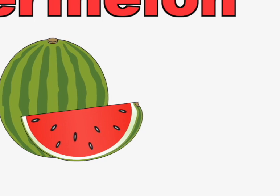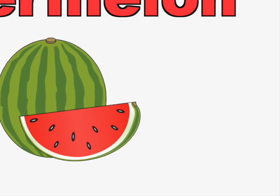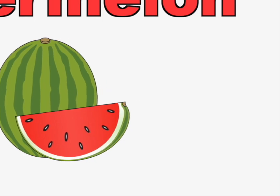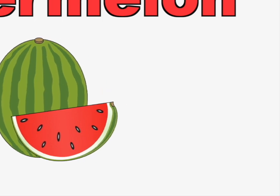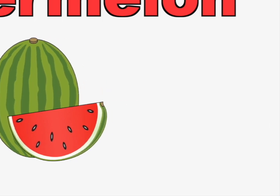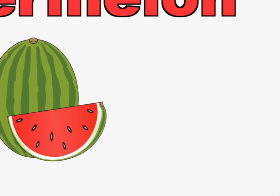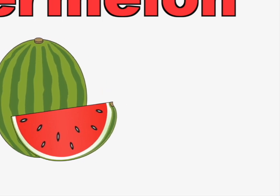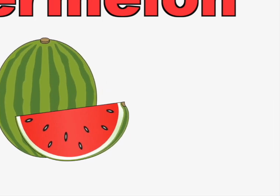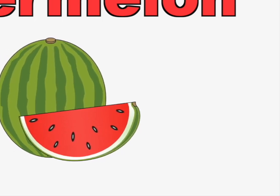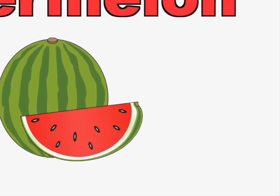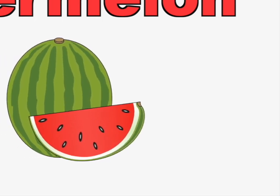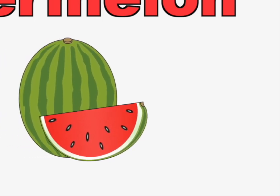Watermelon.